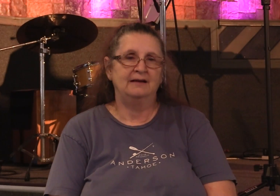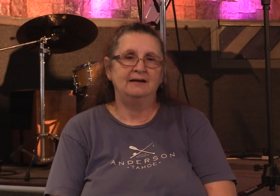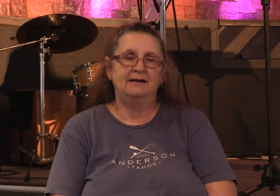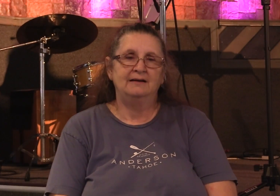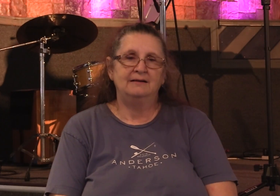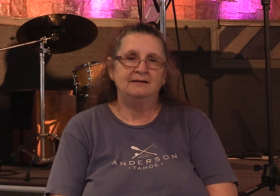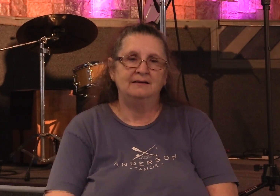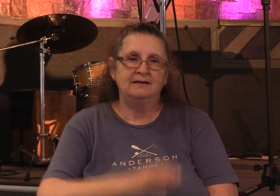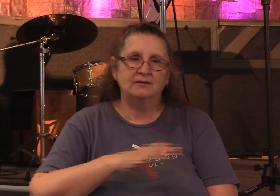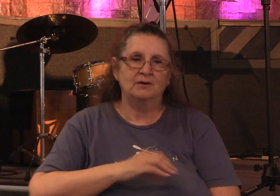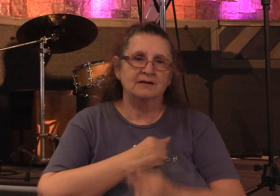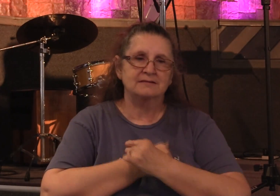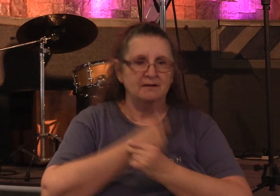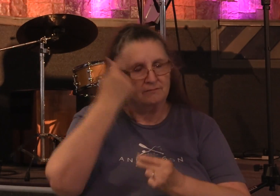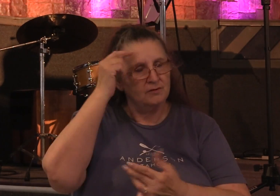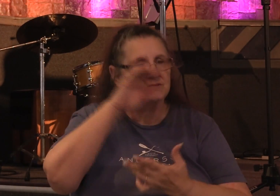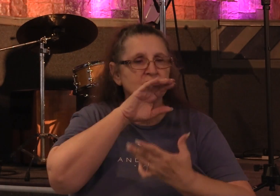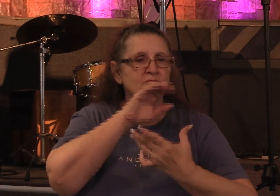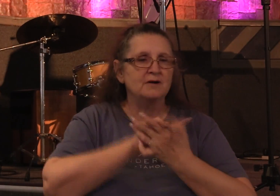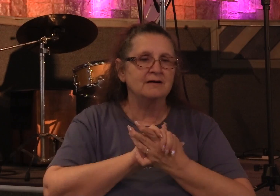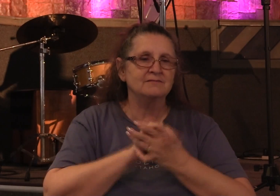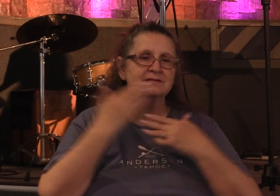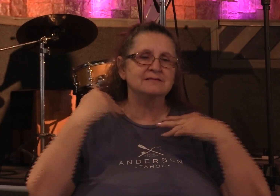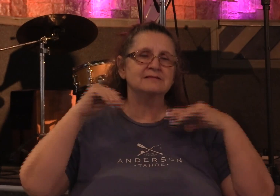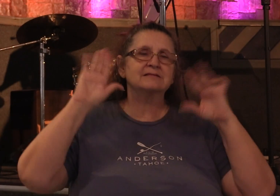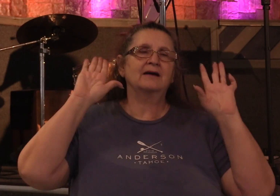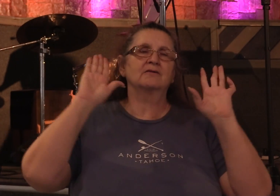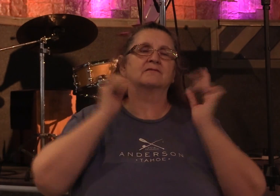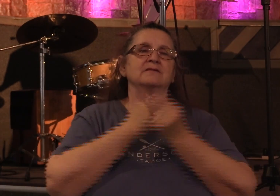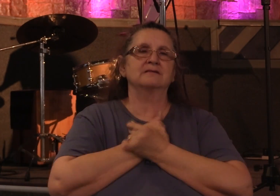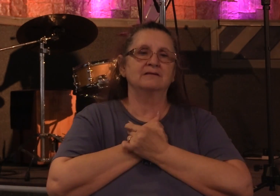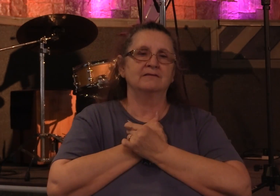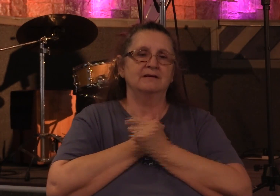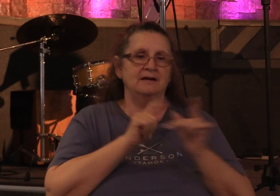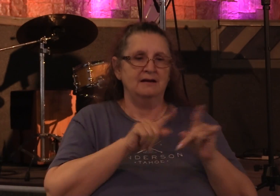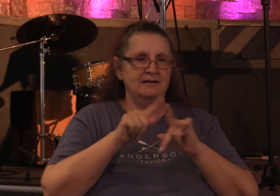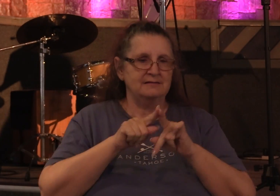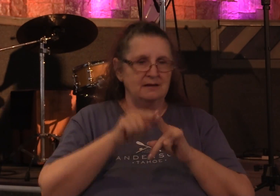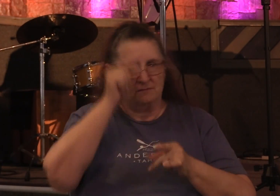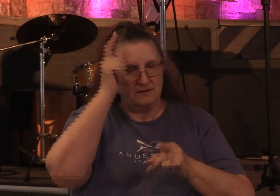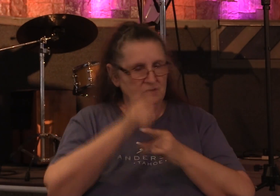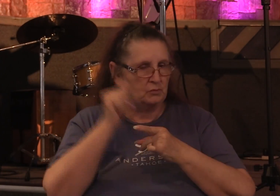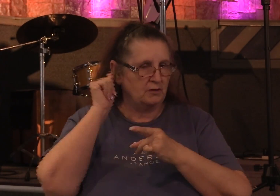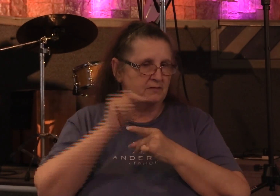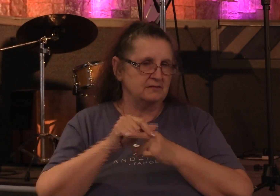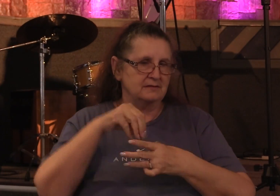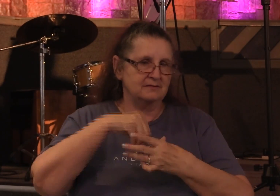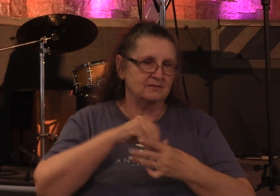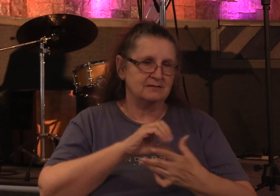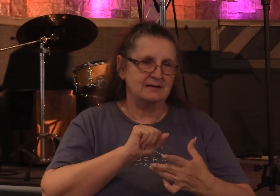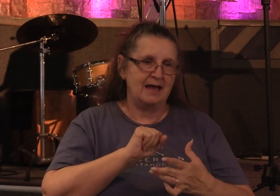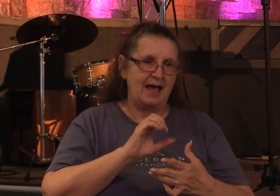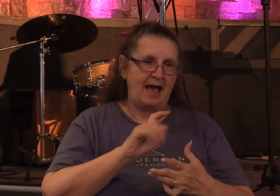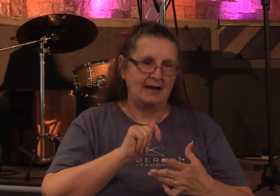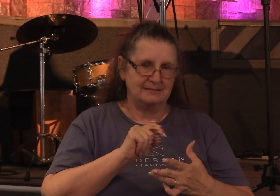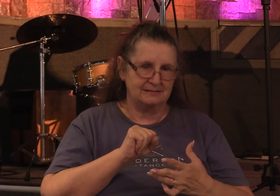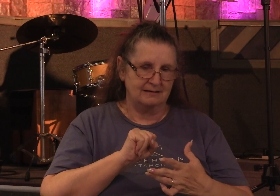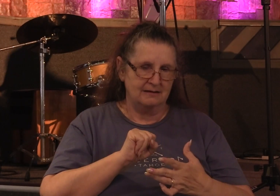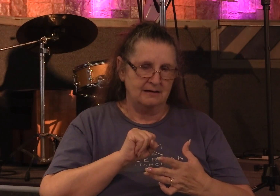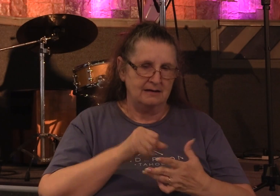Christ's love for his bride is a sacrificial love and that's what these brothers and sisters in Acts were doing. They were sacrificing their land which